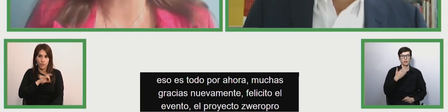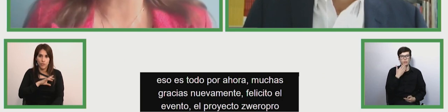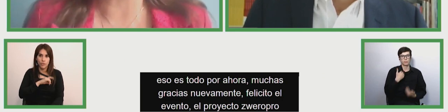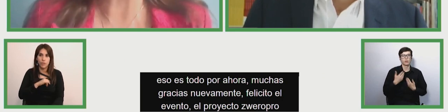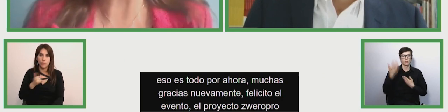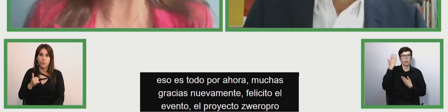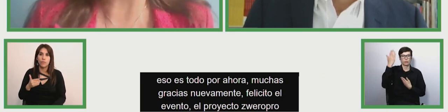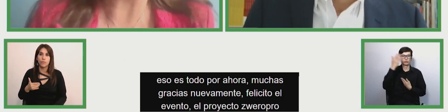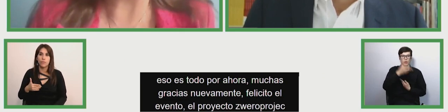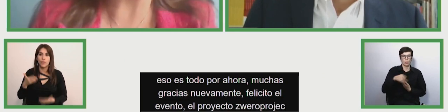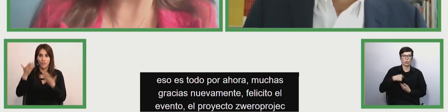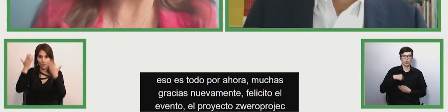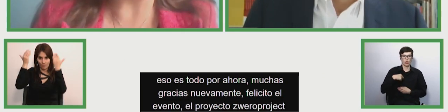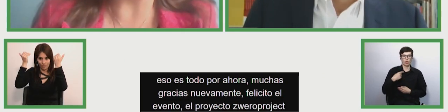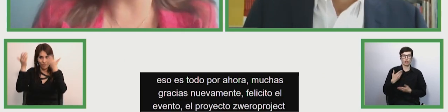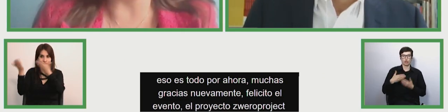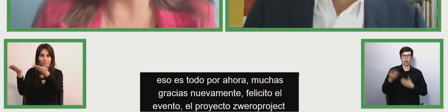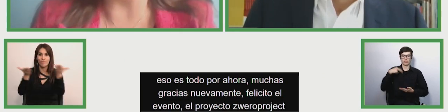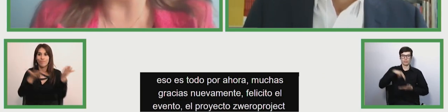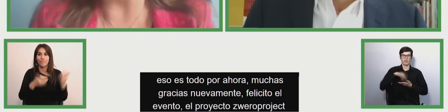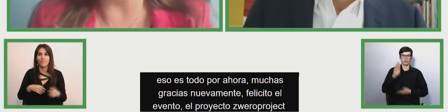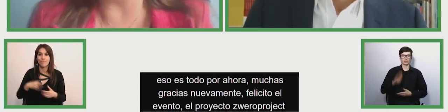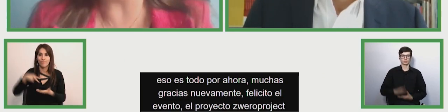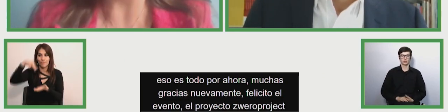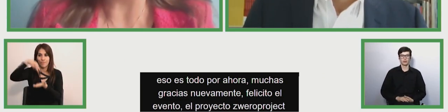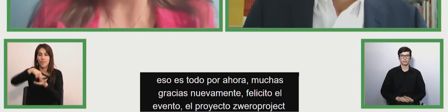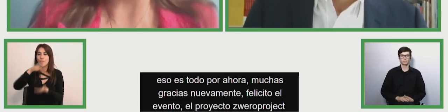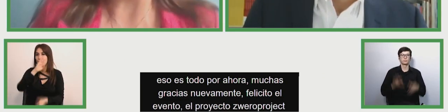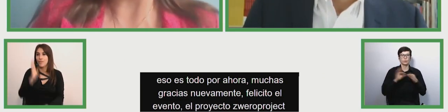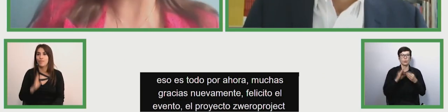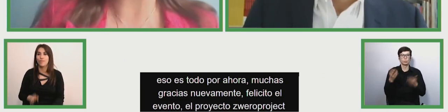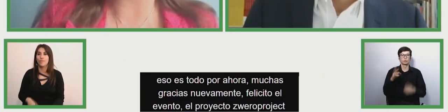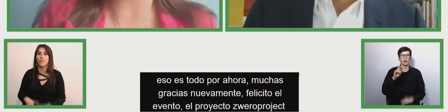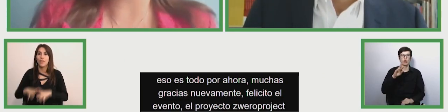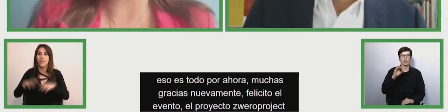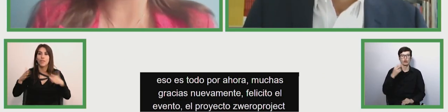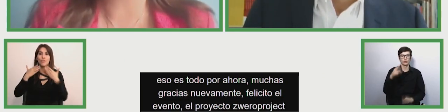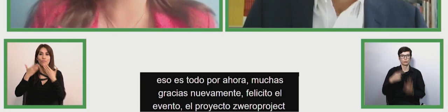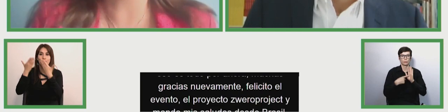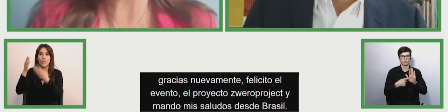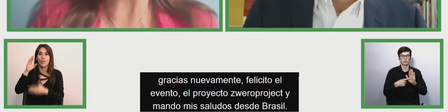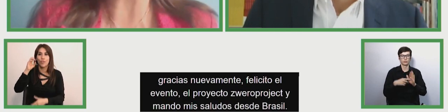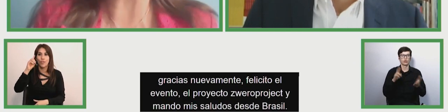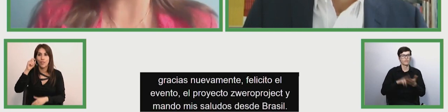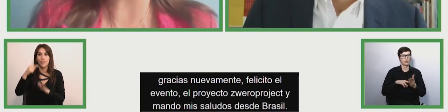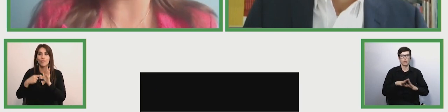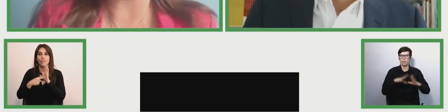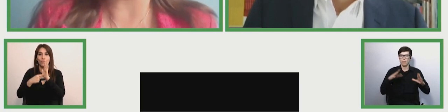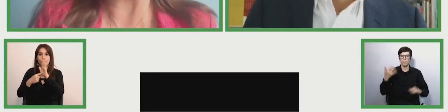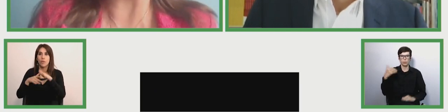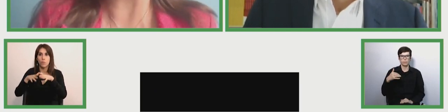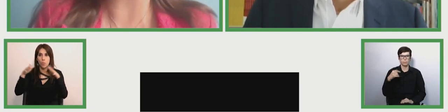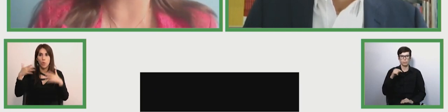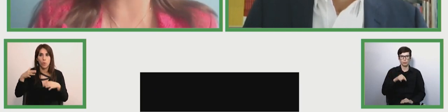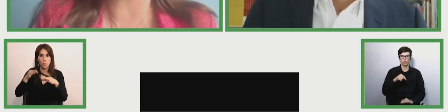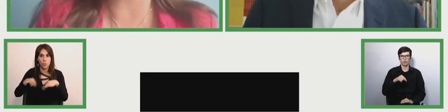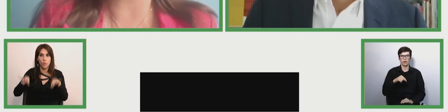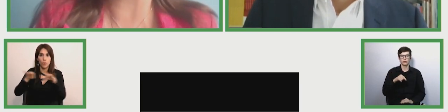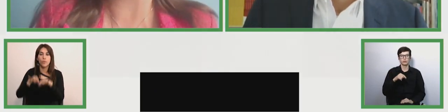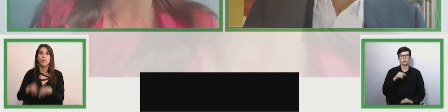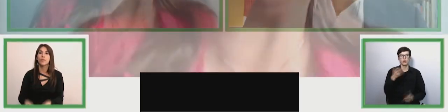for Zero Project and for all the team in Chile and I'm sending our greetings from Brazil.